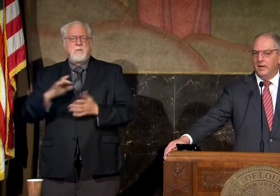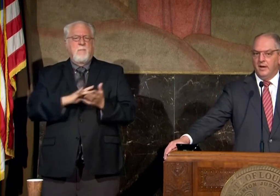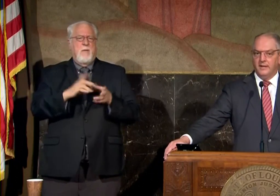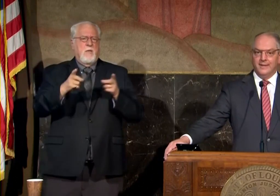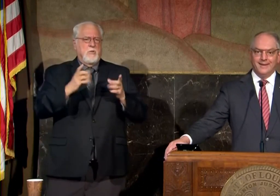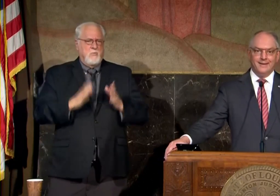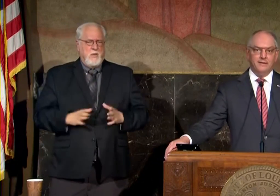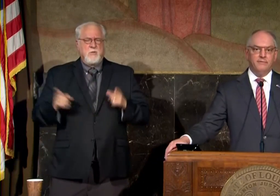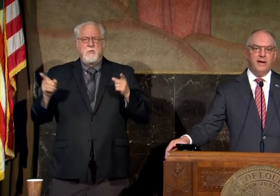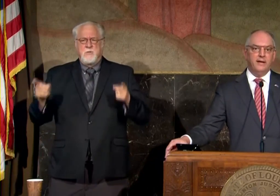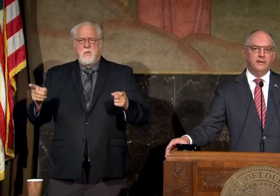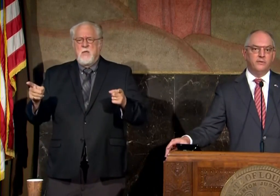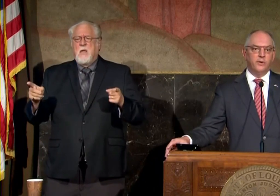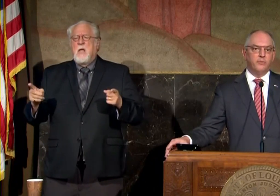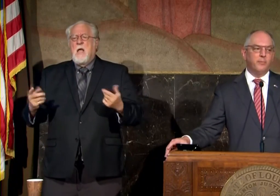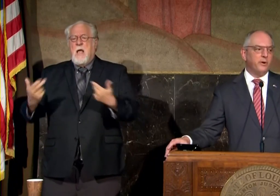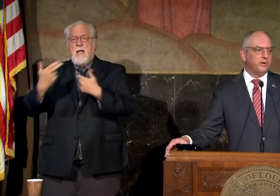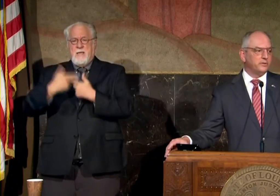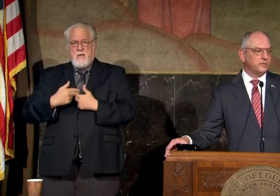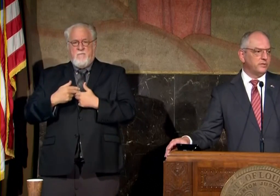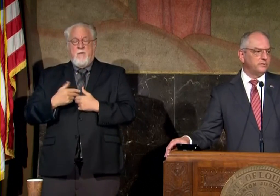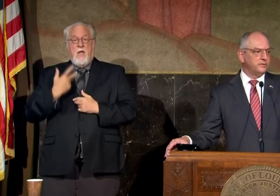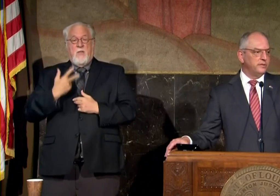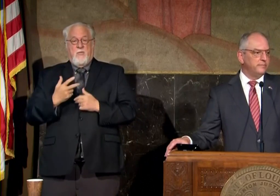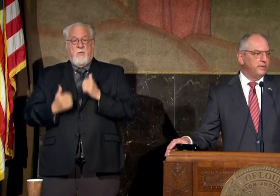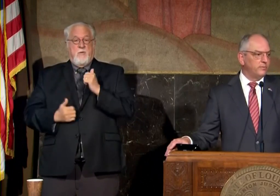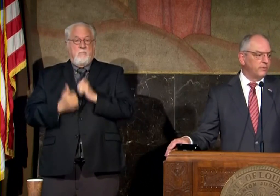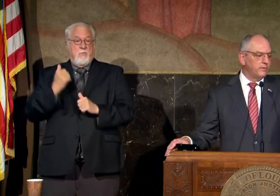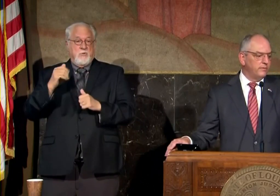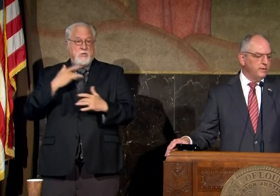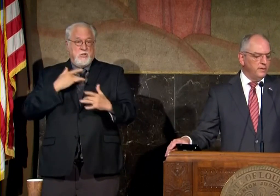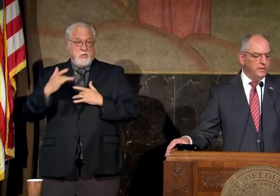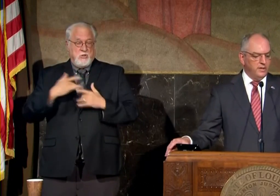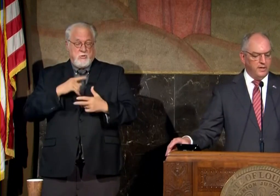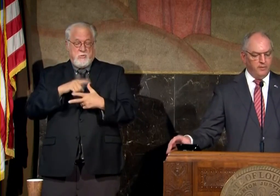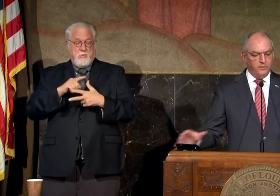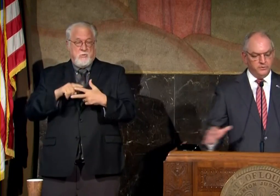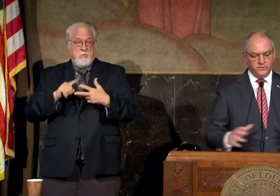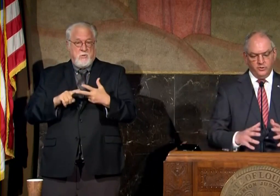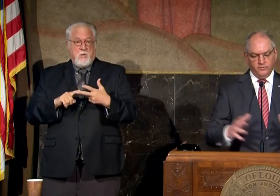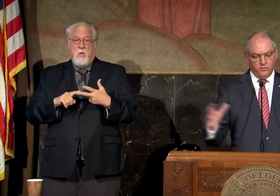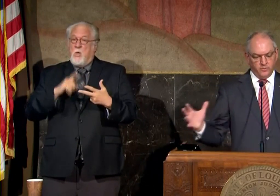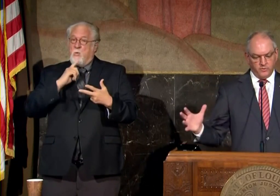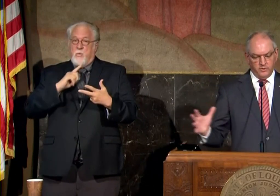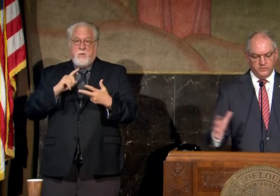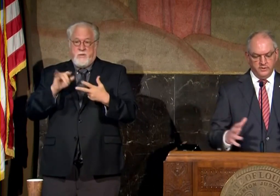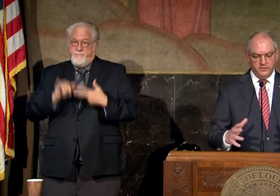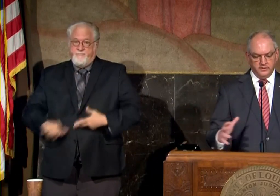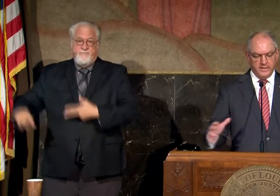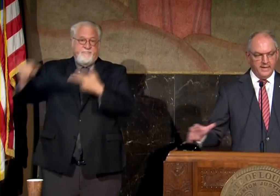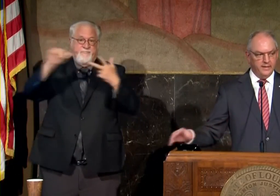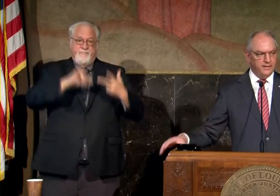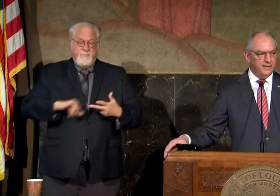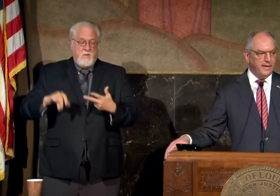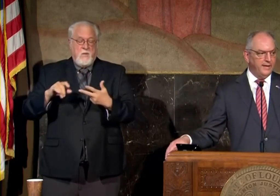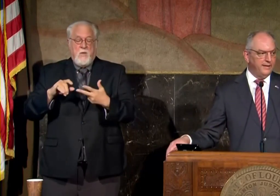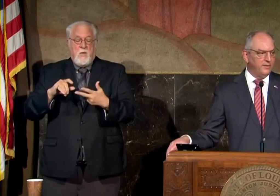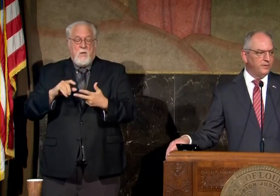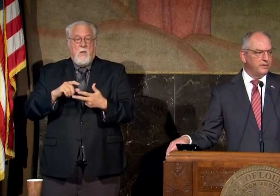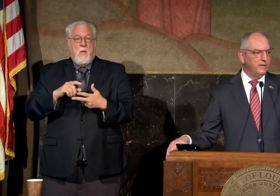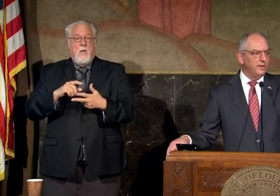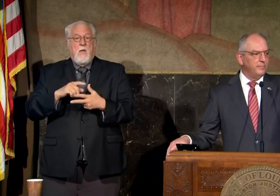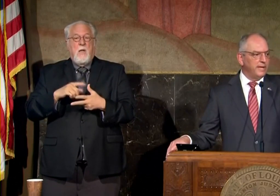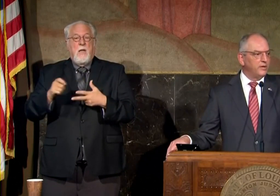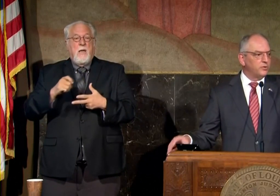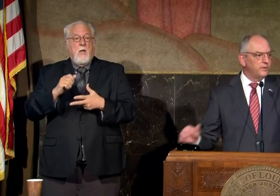uh they identified three primary concerns that were almost uniform across the the state they dealt